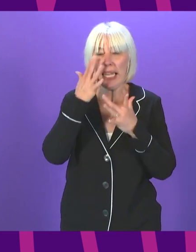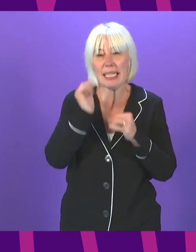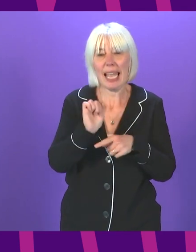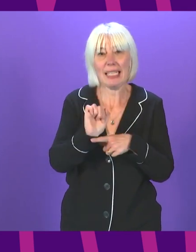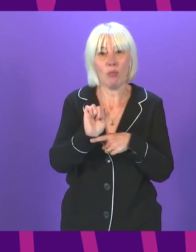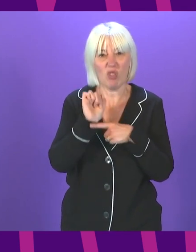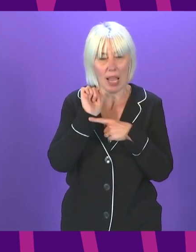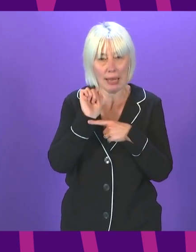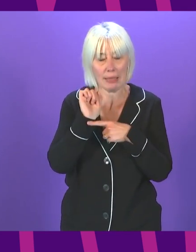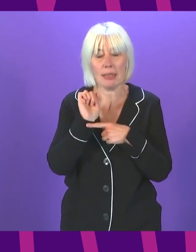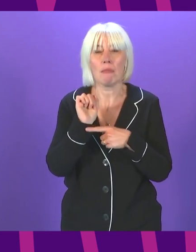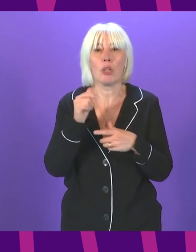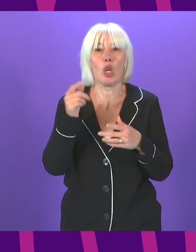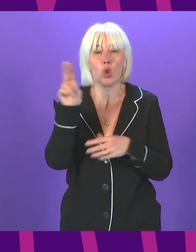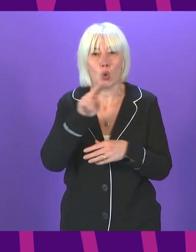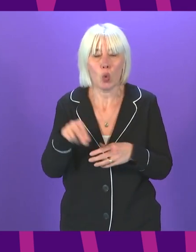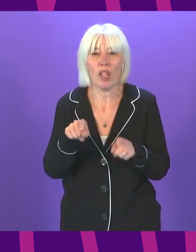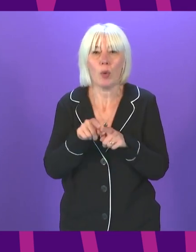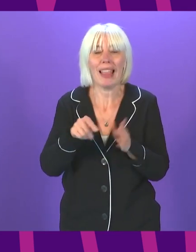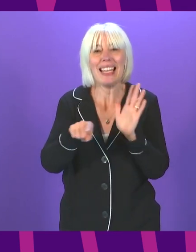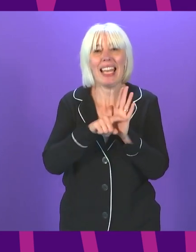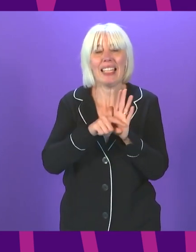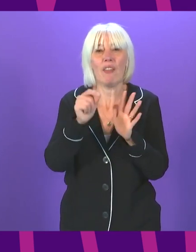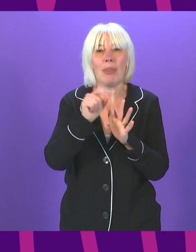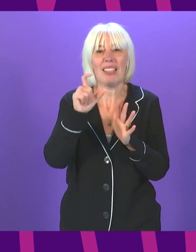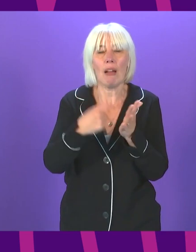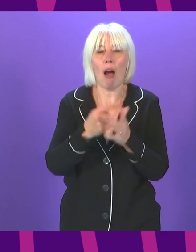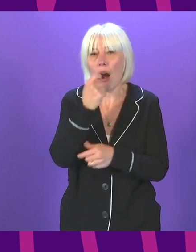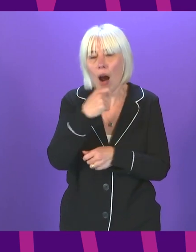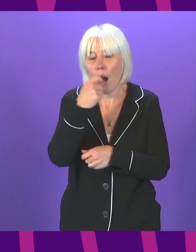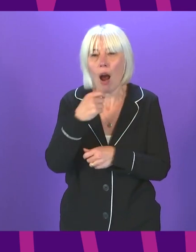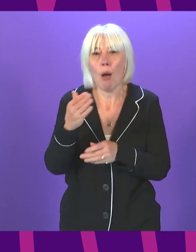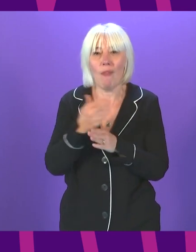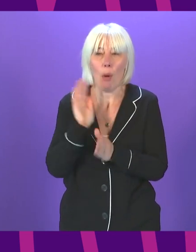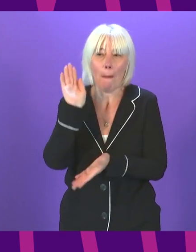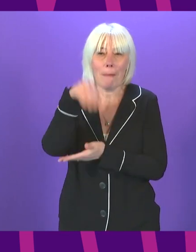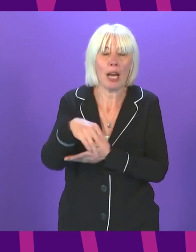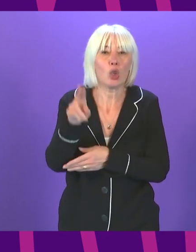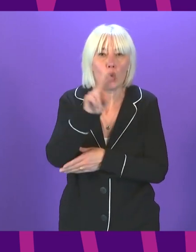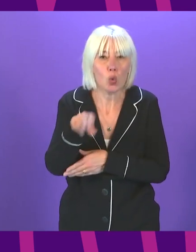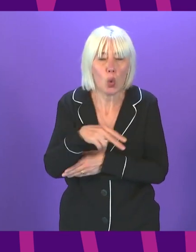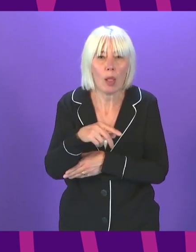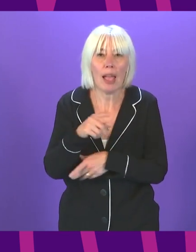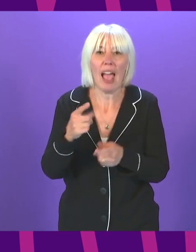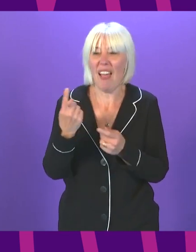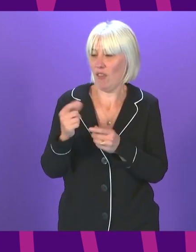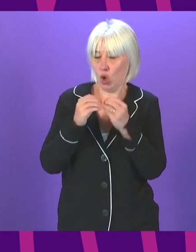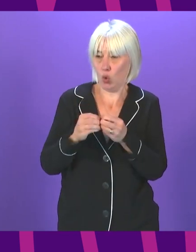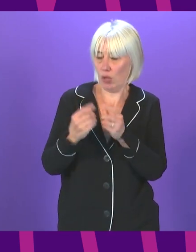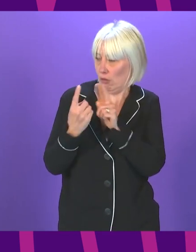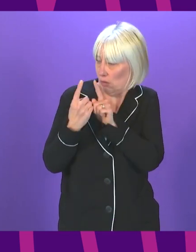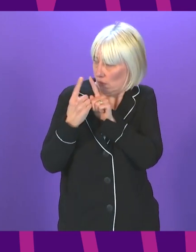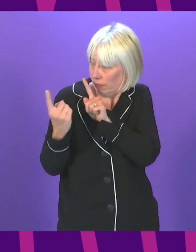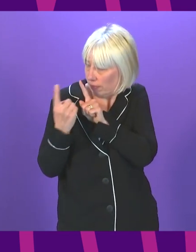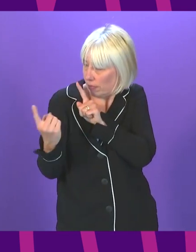a negative PCR test before a return to school in circumstances where a student's close contact with someone who has tested positive